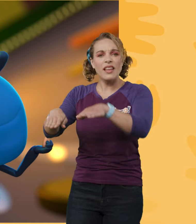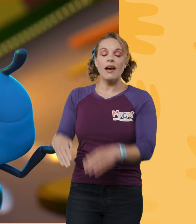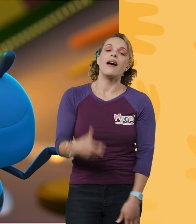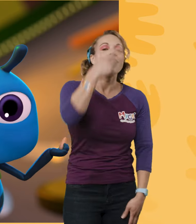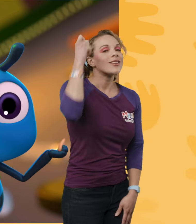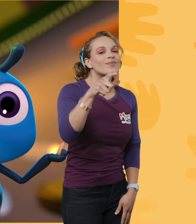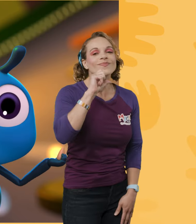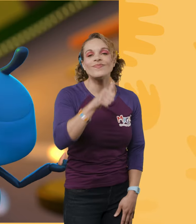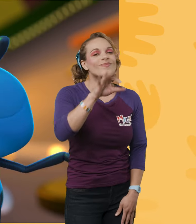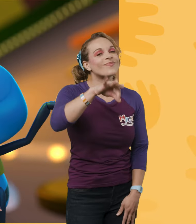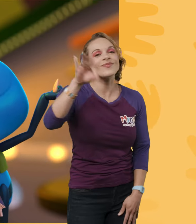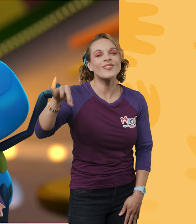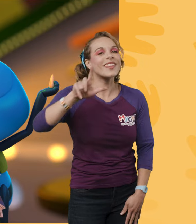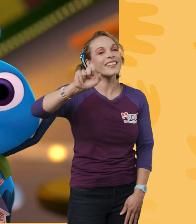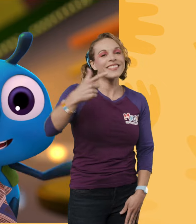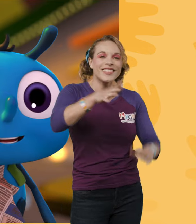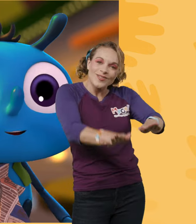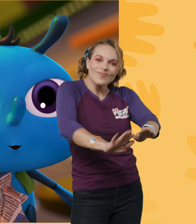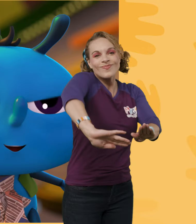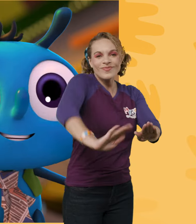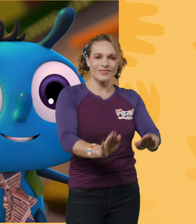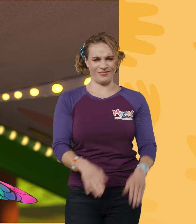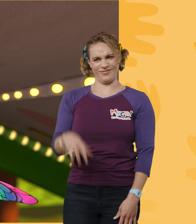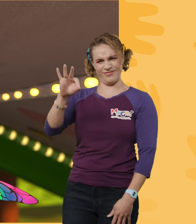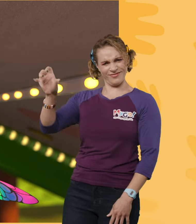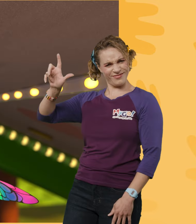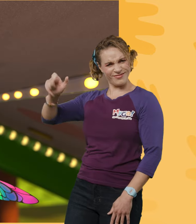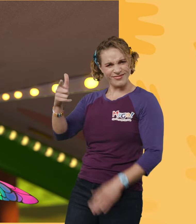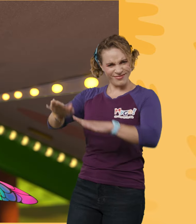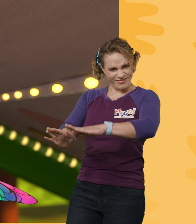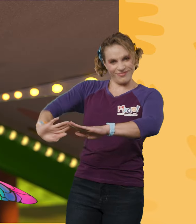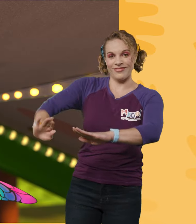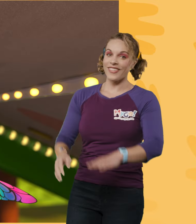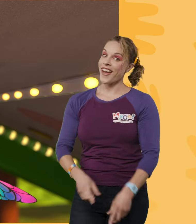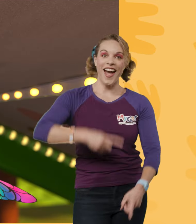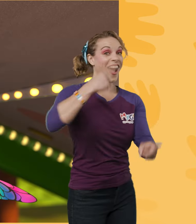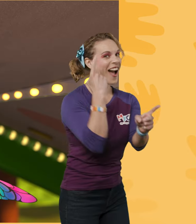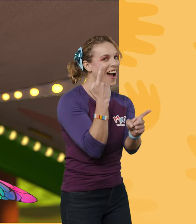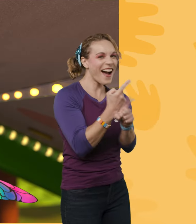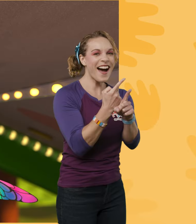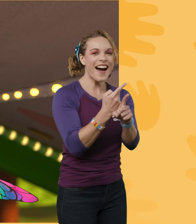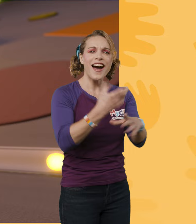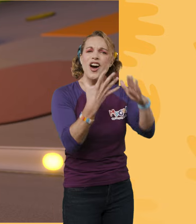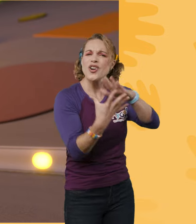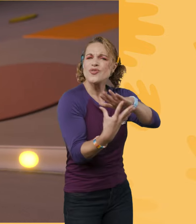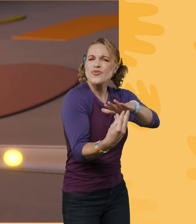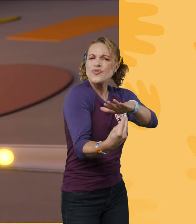you're not doing the fly leg twist! The fly leg twist? That's right! Fly glue